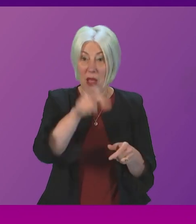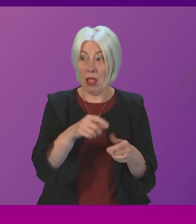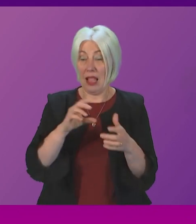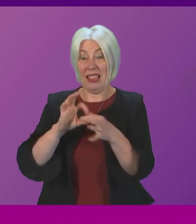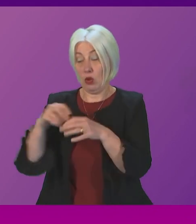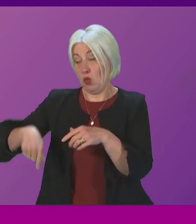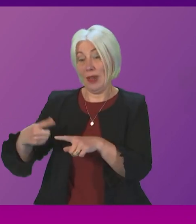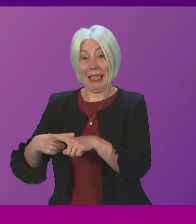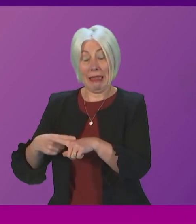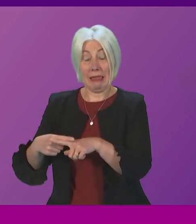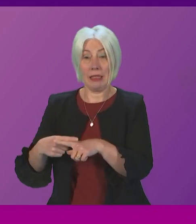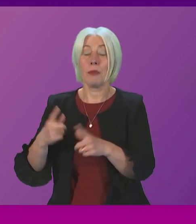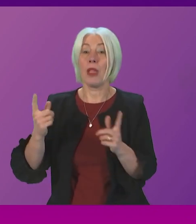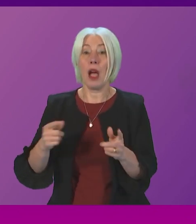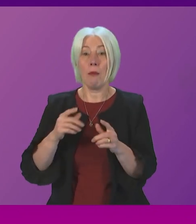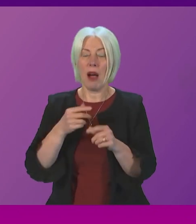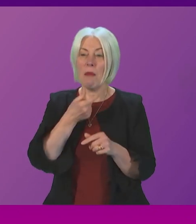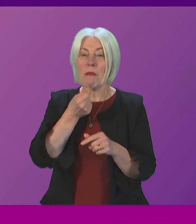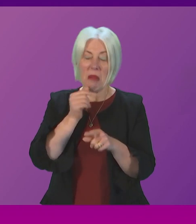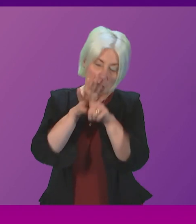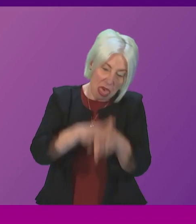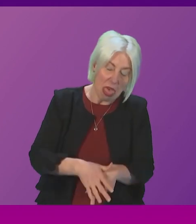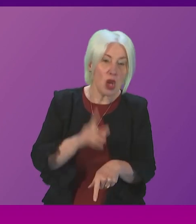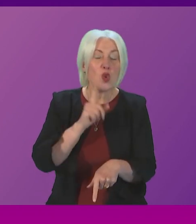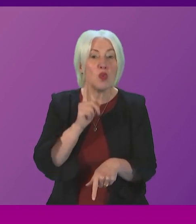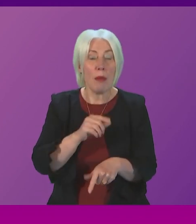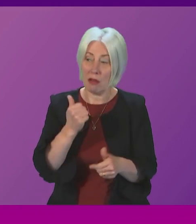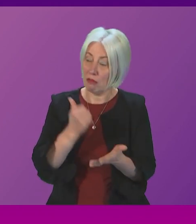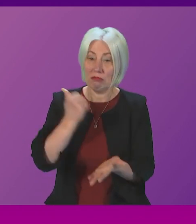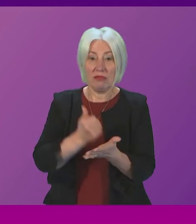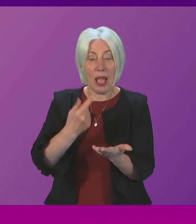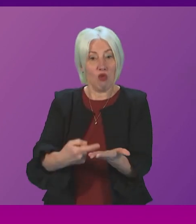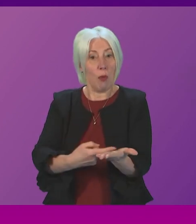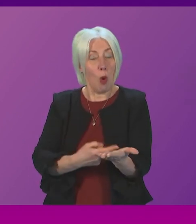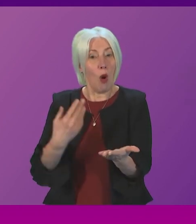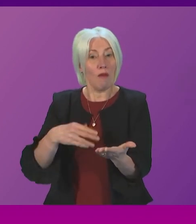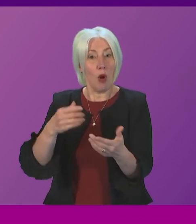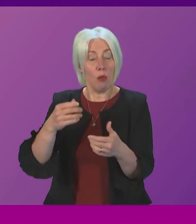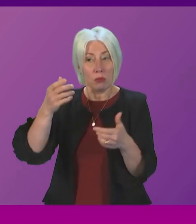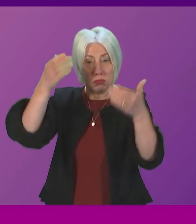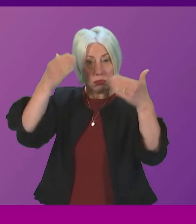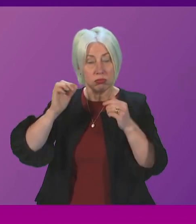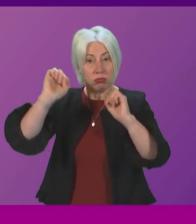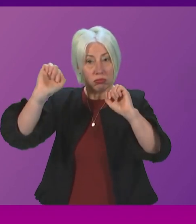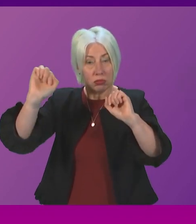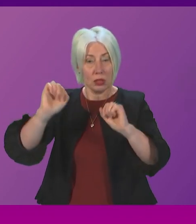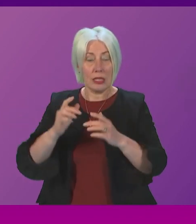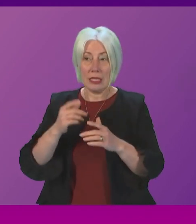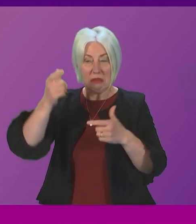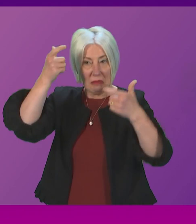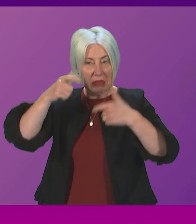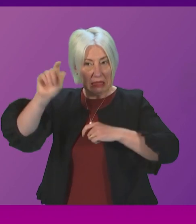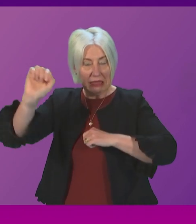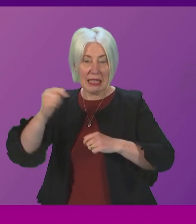misogyny we're taking decisive action on the back of an excellent report by Bannon S Kennedy in relation to what more we can do